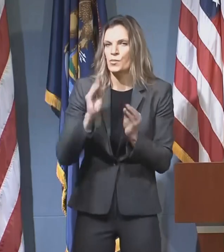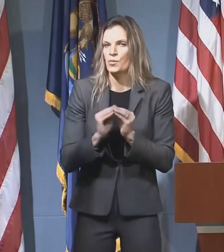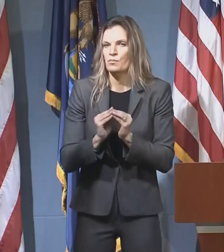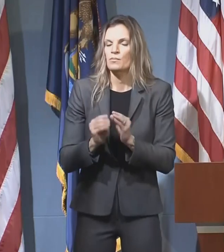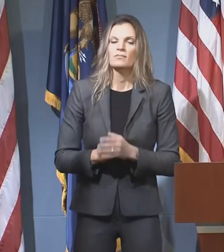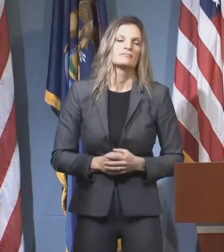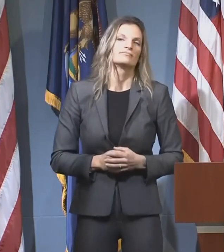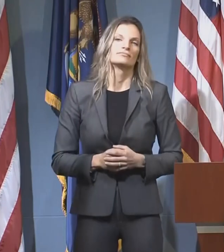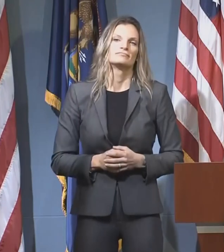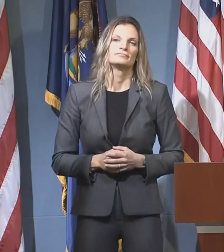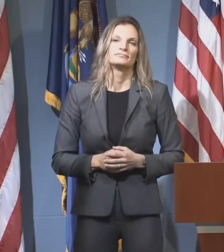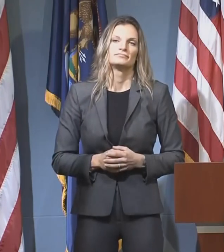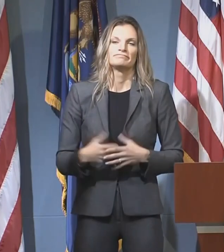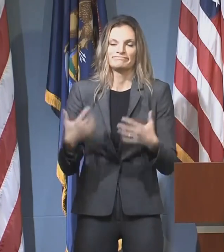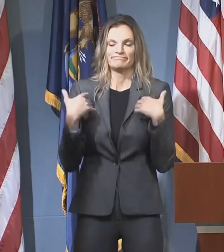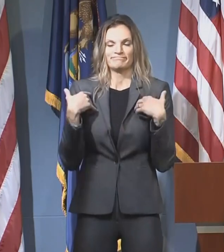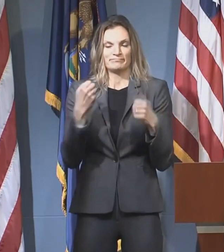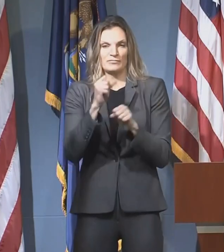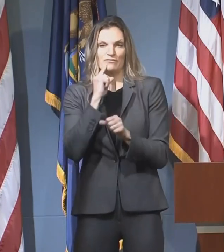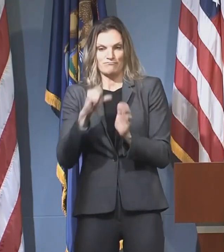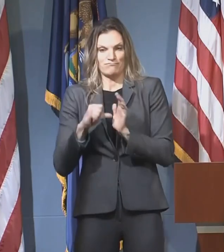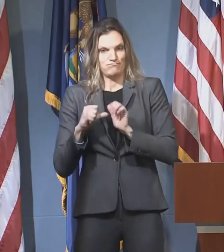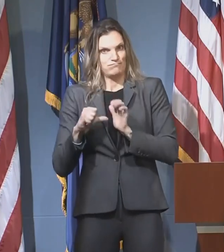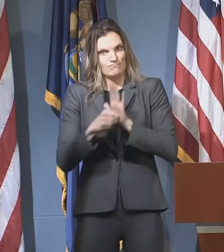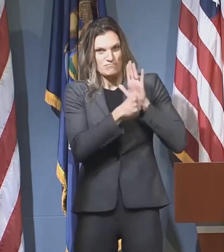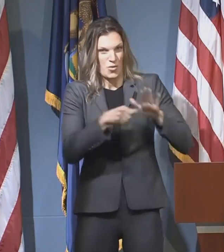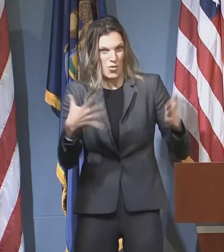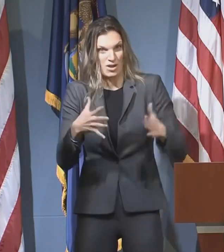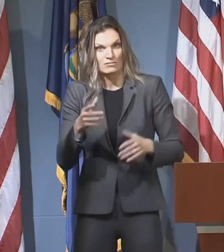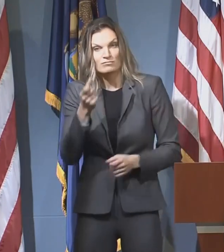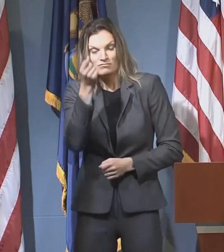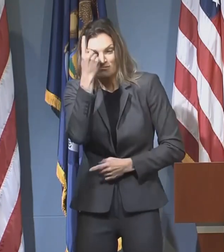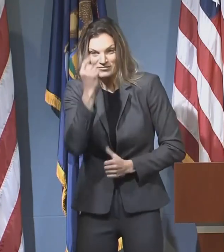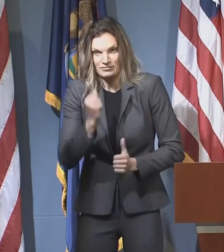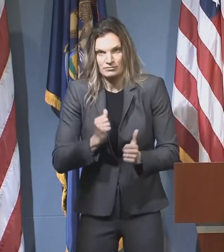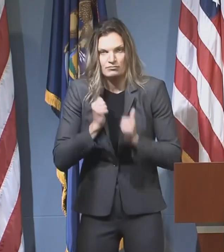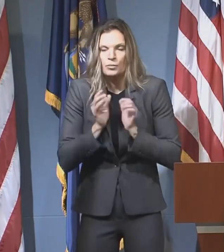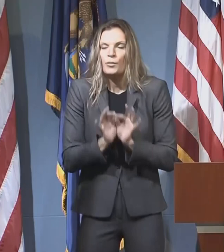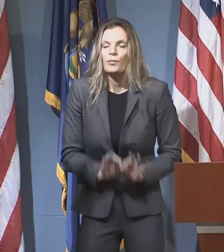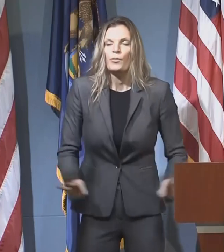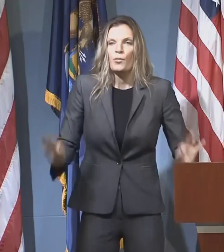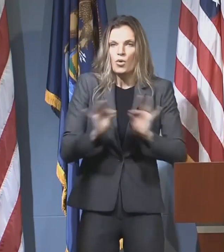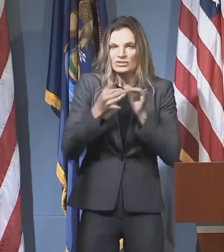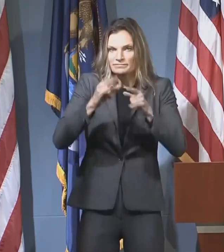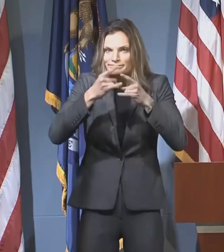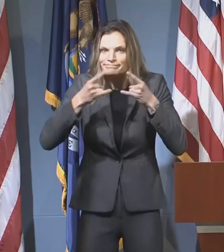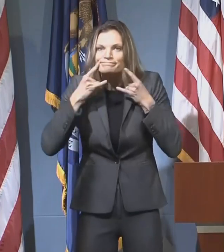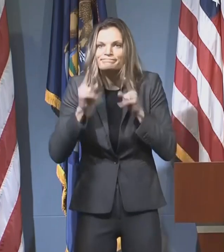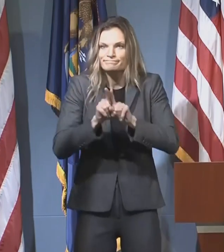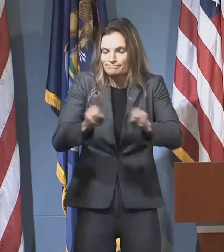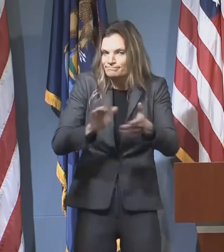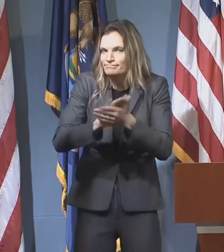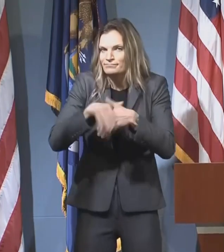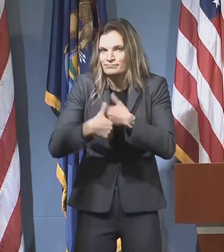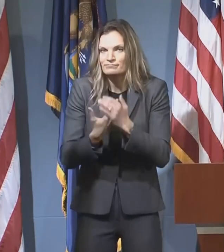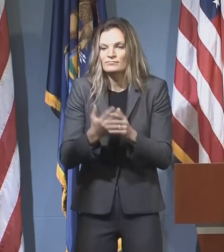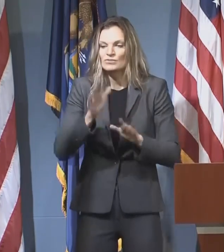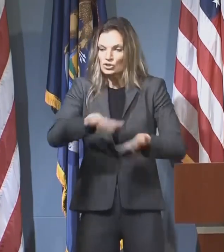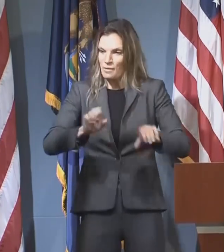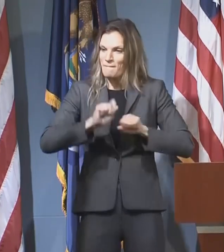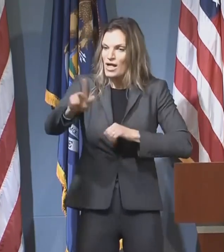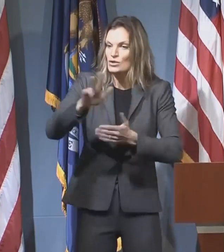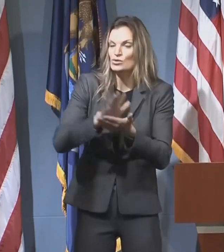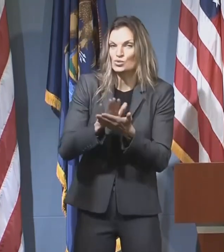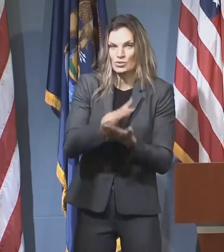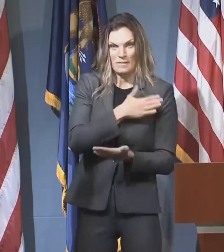emphasize the importance of continuing vigilance as our children go back to school. Parents, please continue to